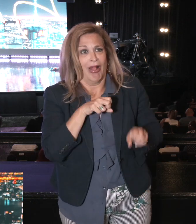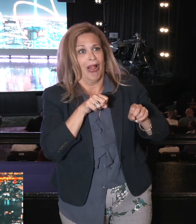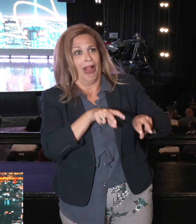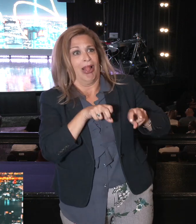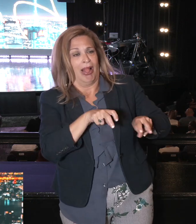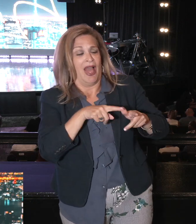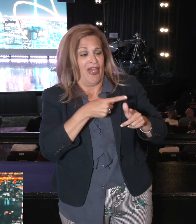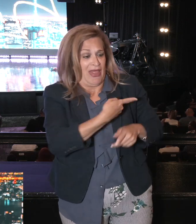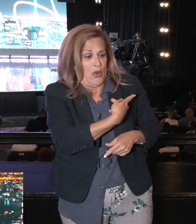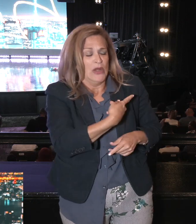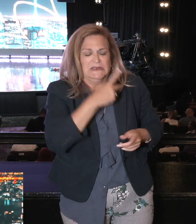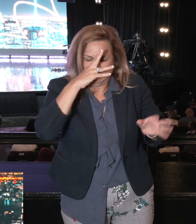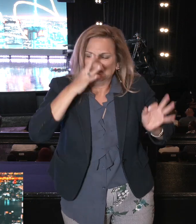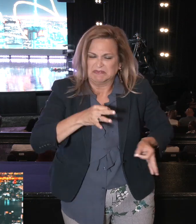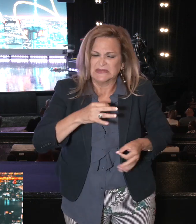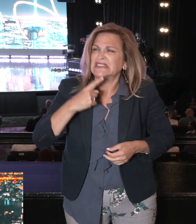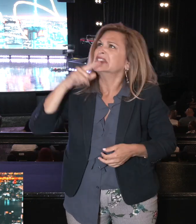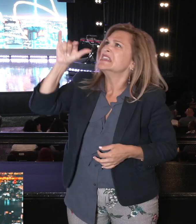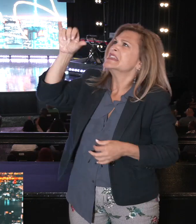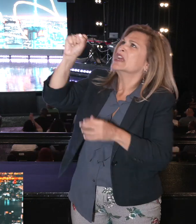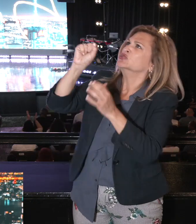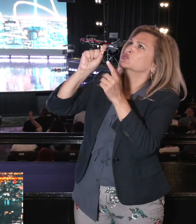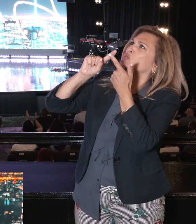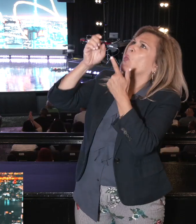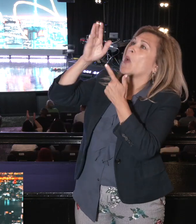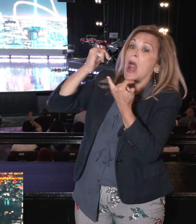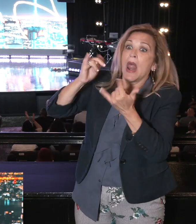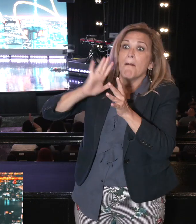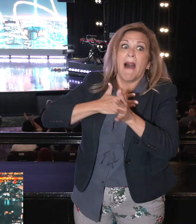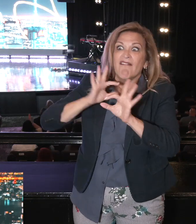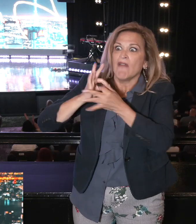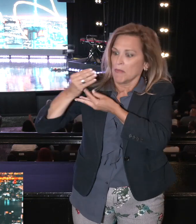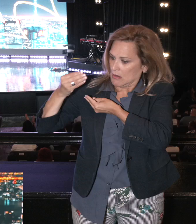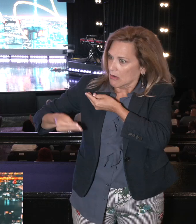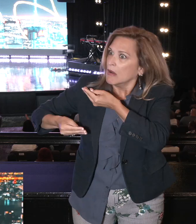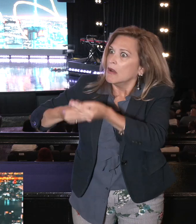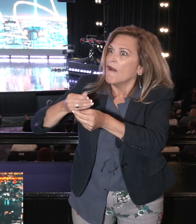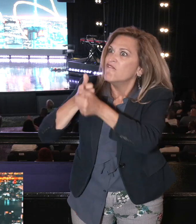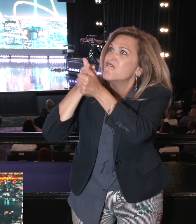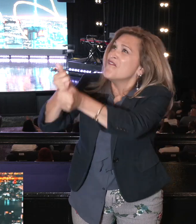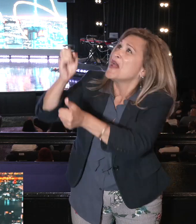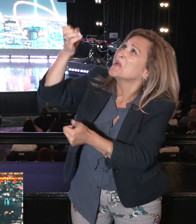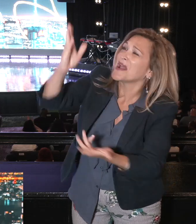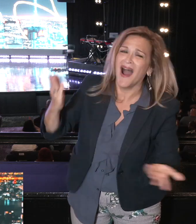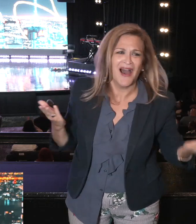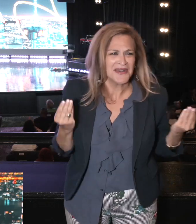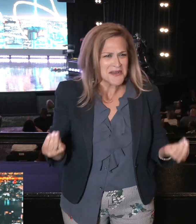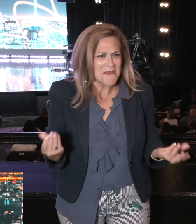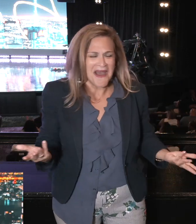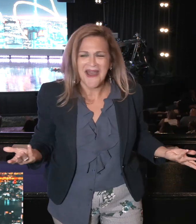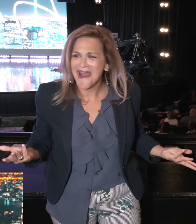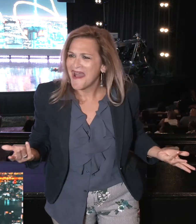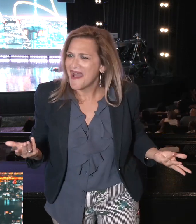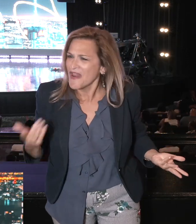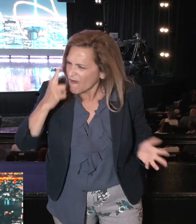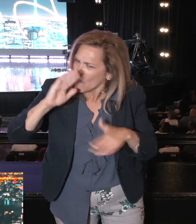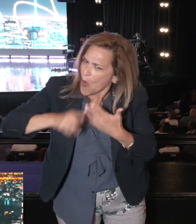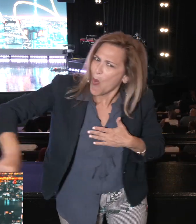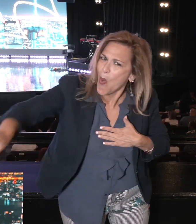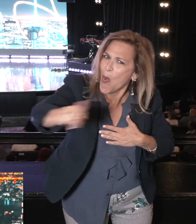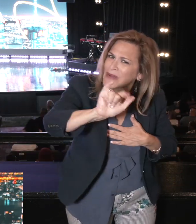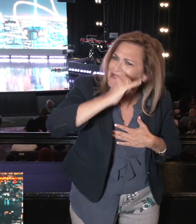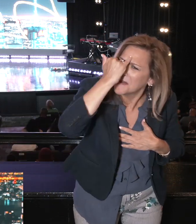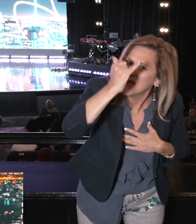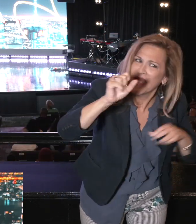and now I got two generations following us. That's God's promise for all of us. For all of us.